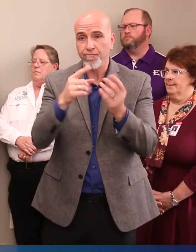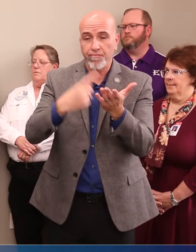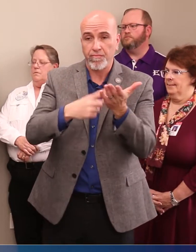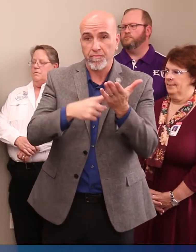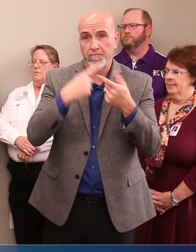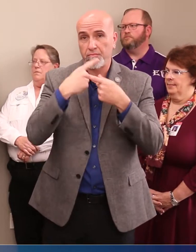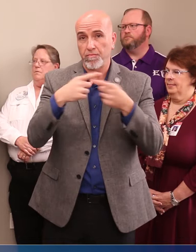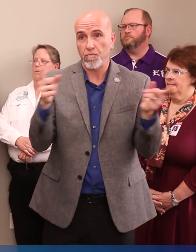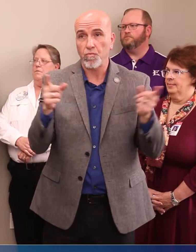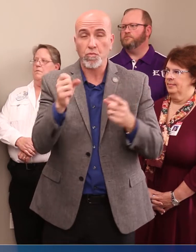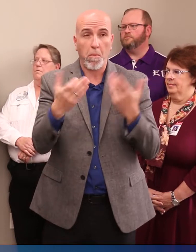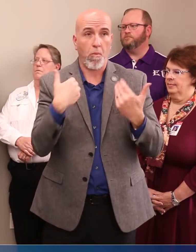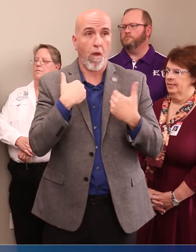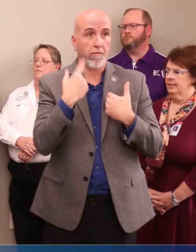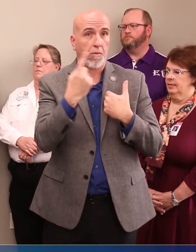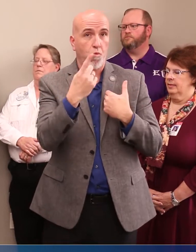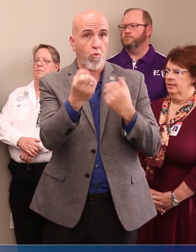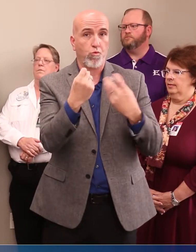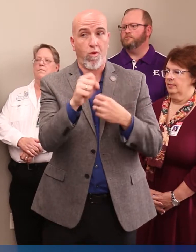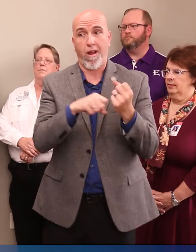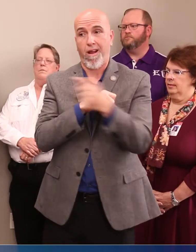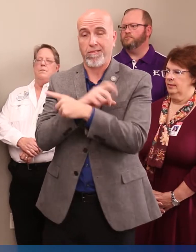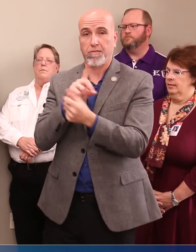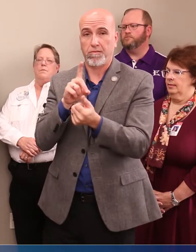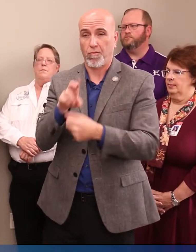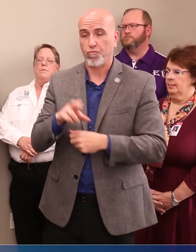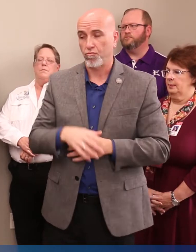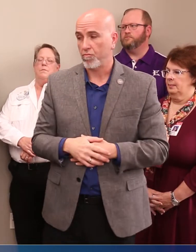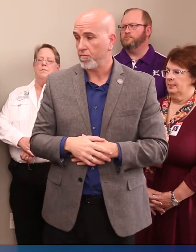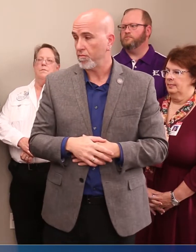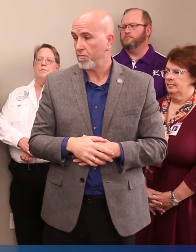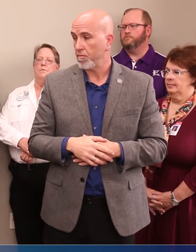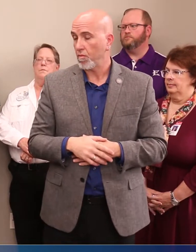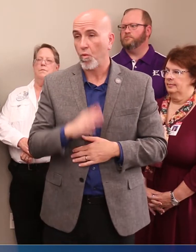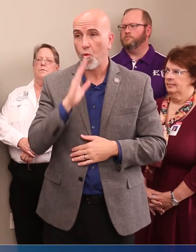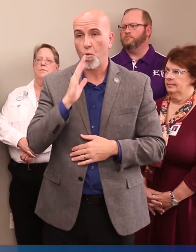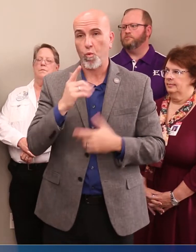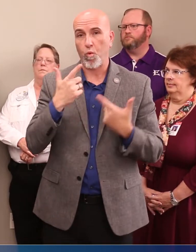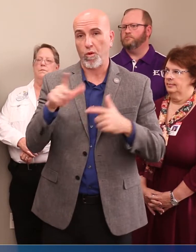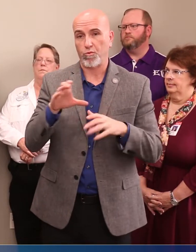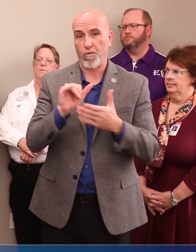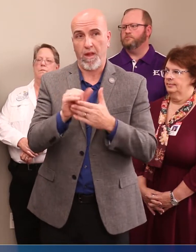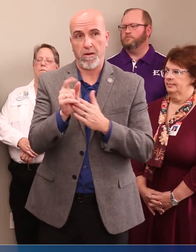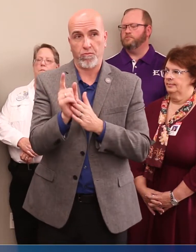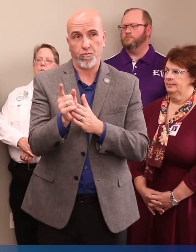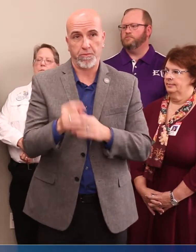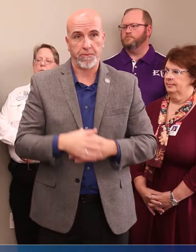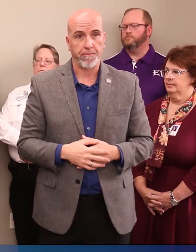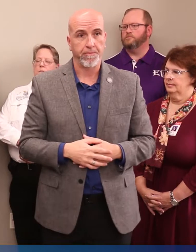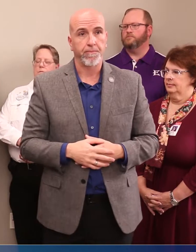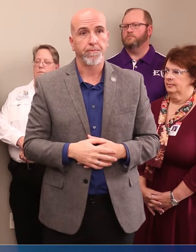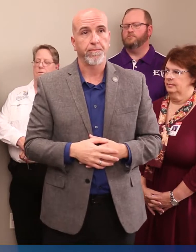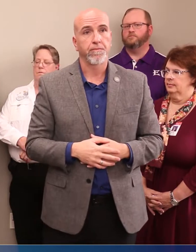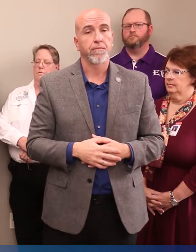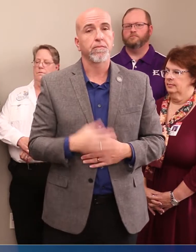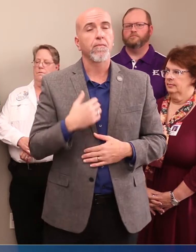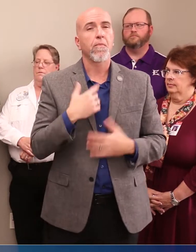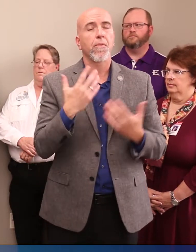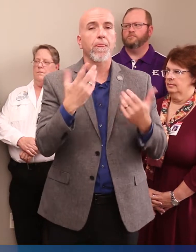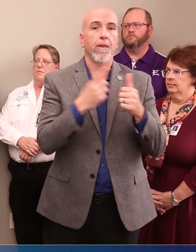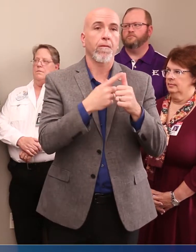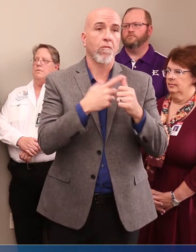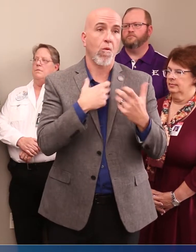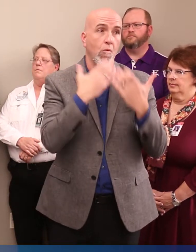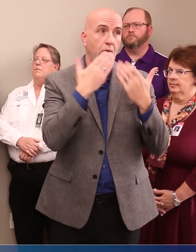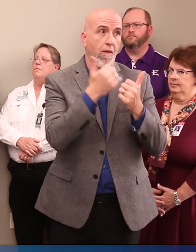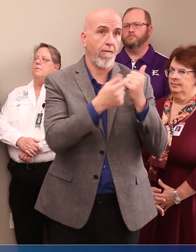you may have something that you'd like to ask Dr. Walks. We'll take care of that in just a moment. I want to add, first of